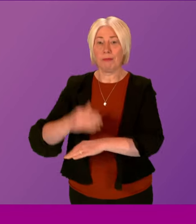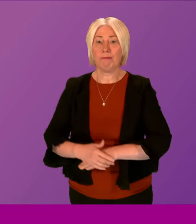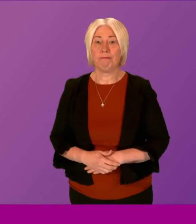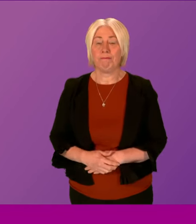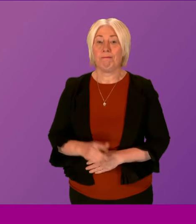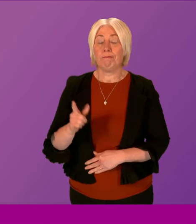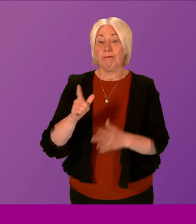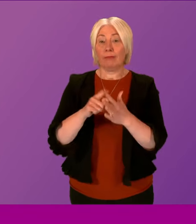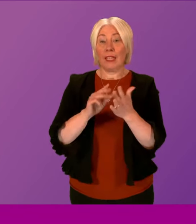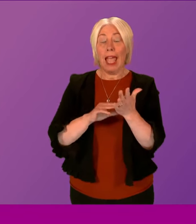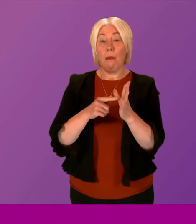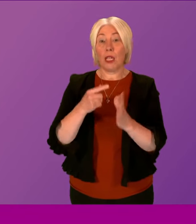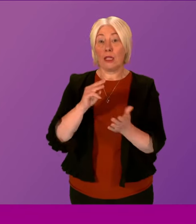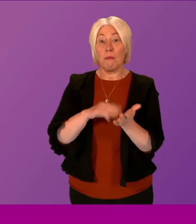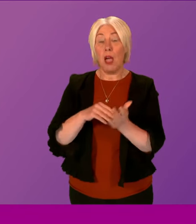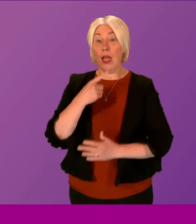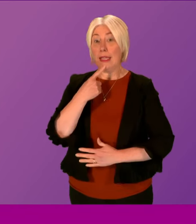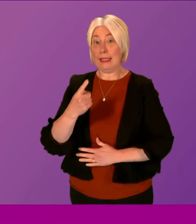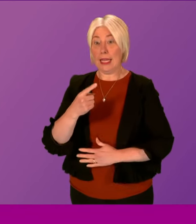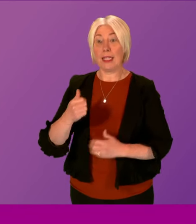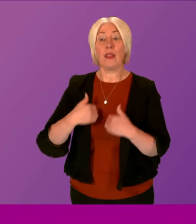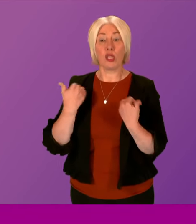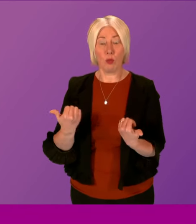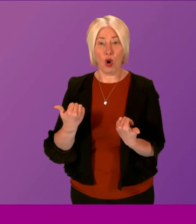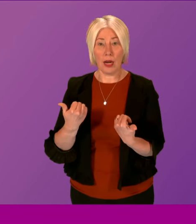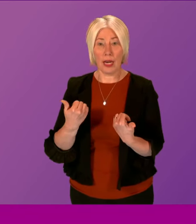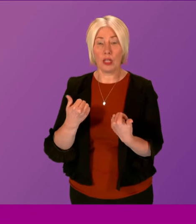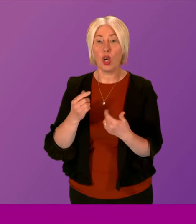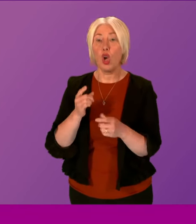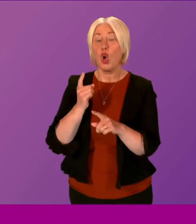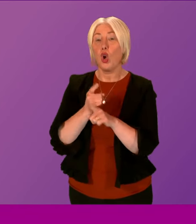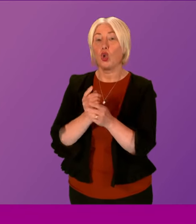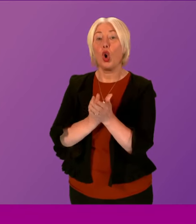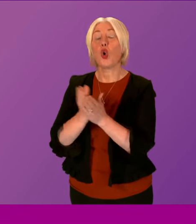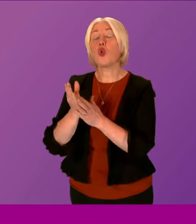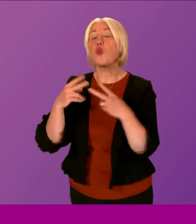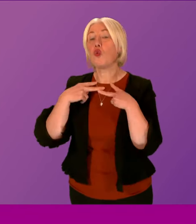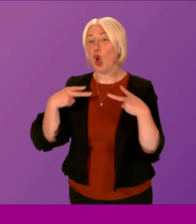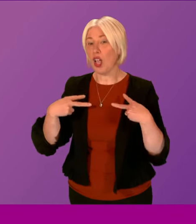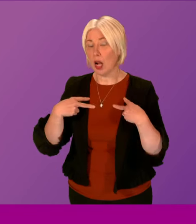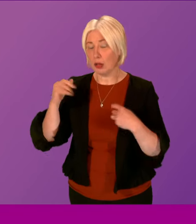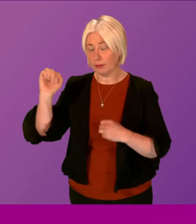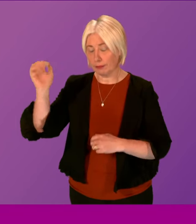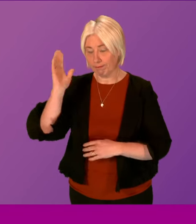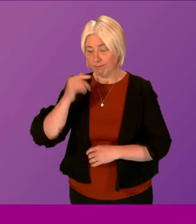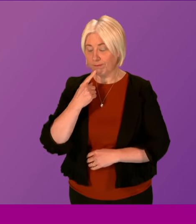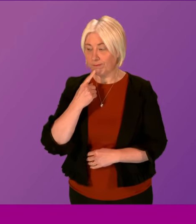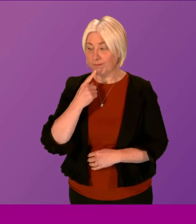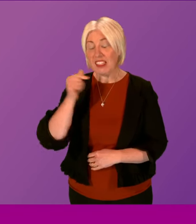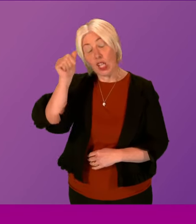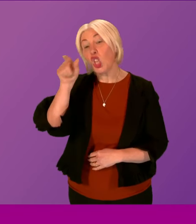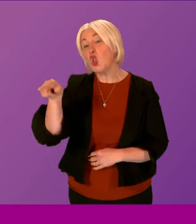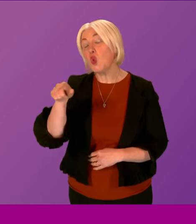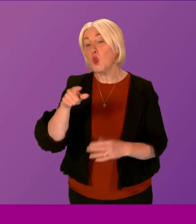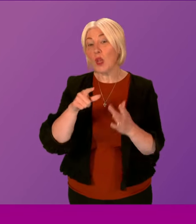what Emma's mother, Margaret Caldwell, told us this morning, speaking via her lawyer, Amir Anwar. They knew it was